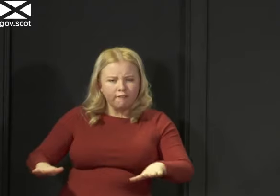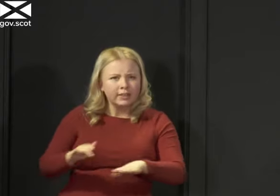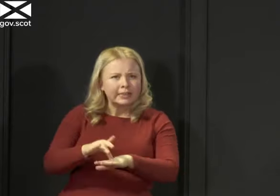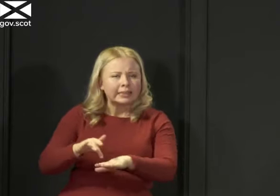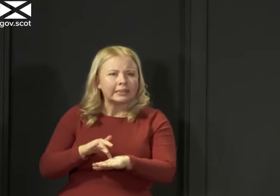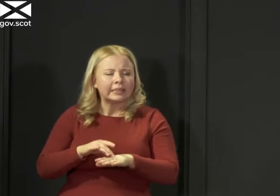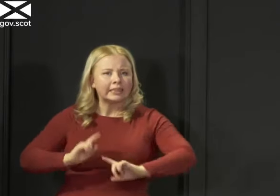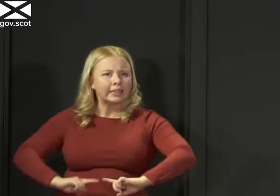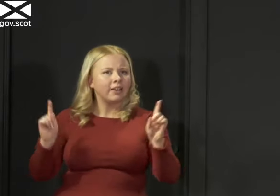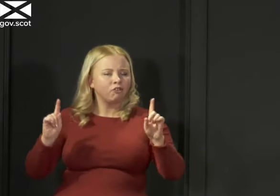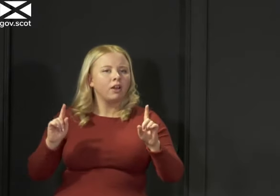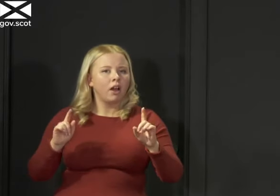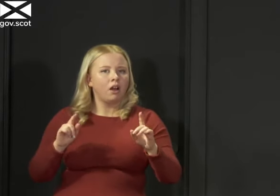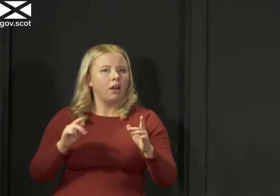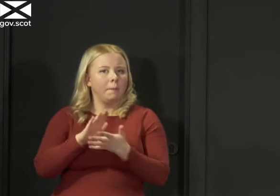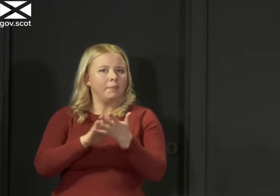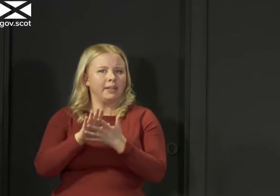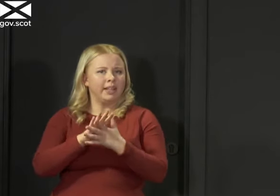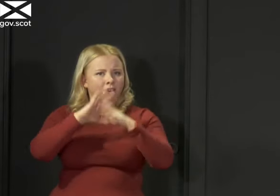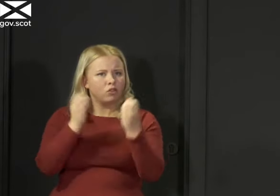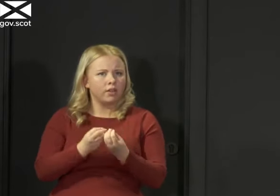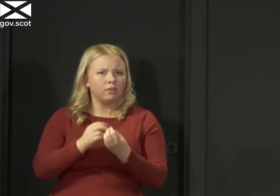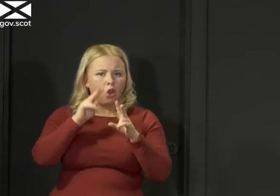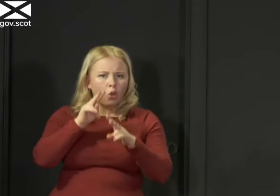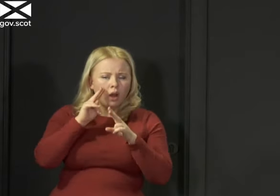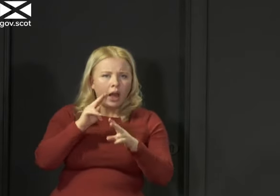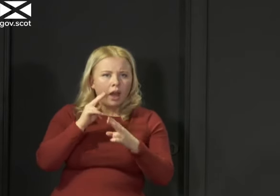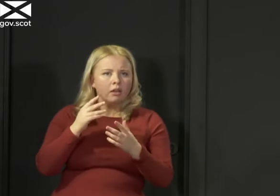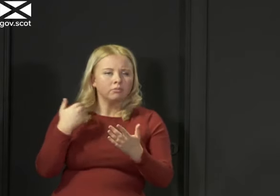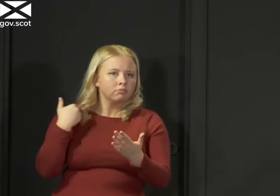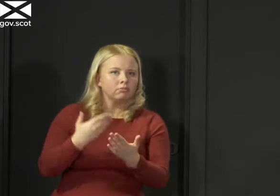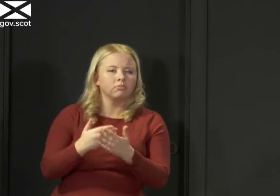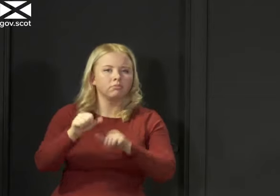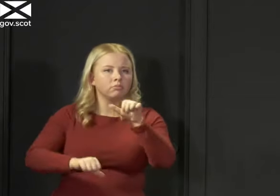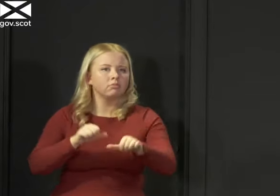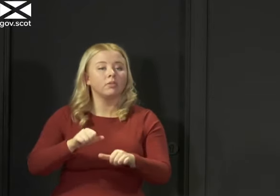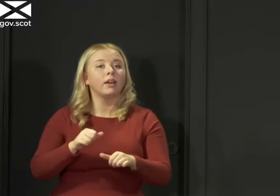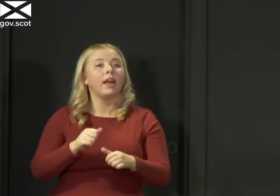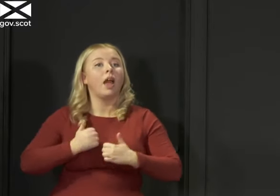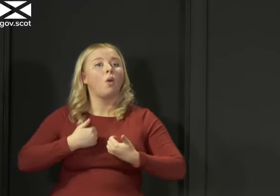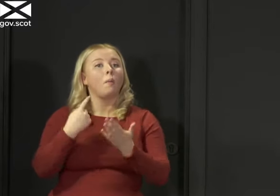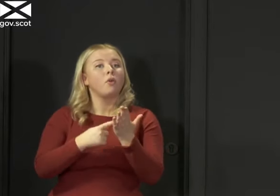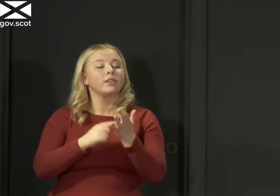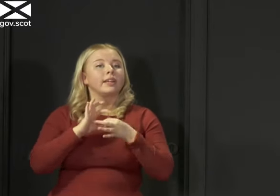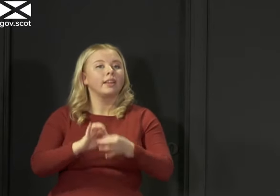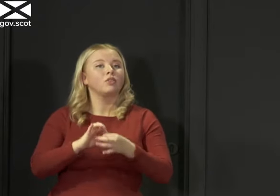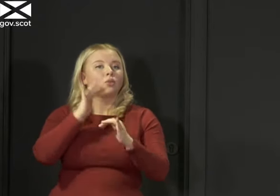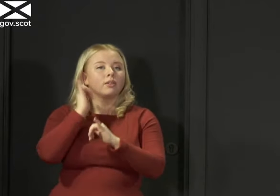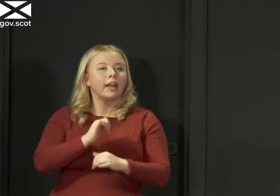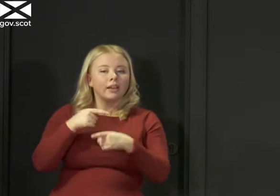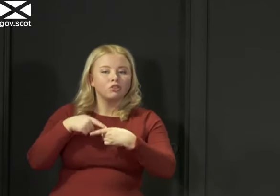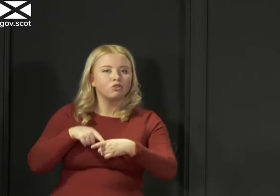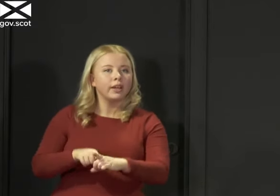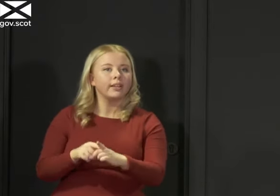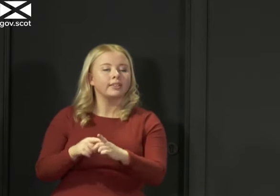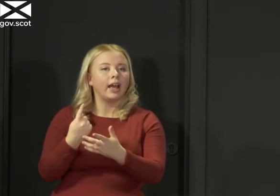all of this we have to look at on an ongoing basis. And a policy like test, trace and isolate will also have to be flexible in terms of